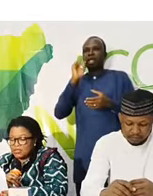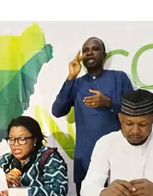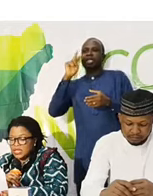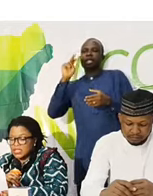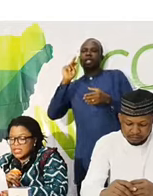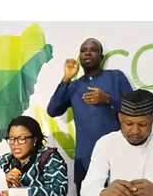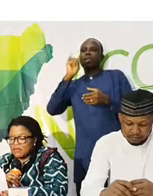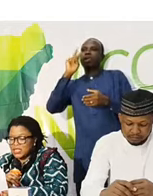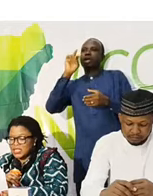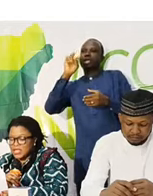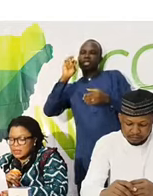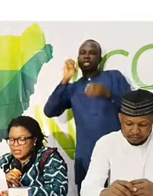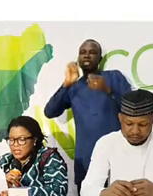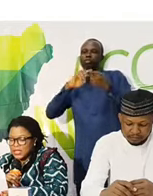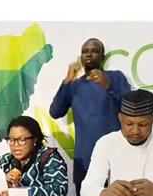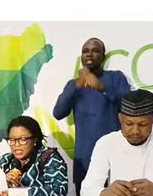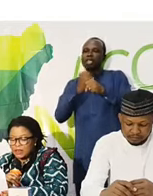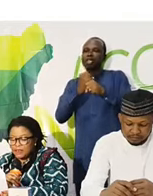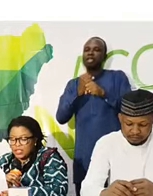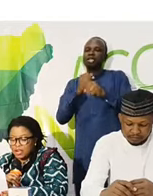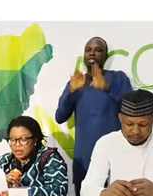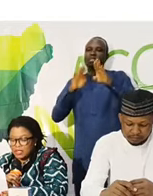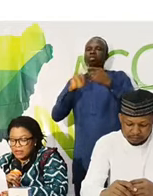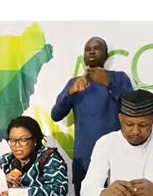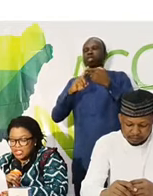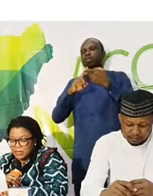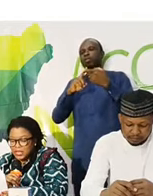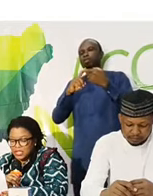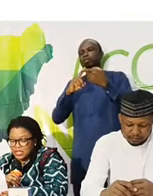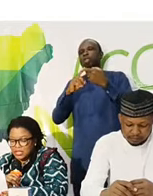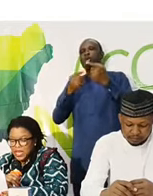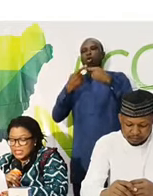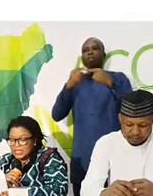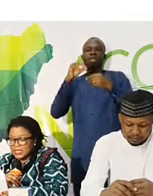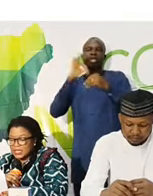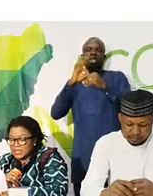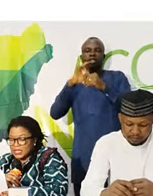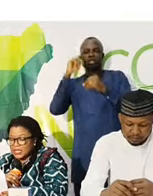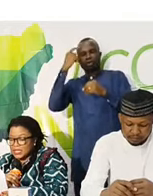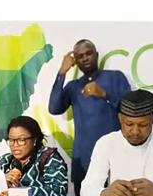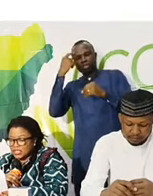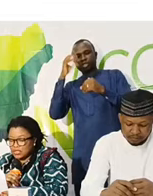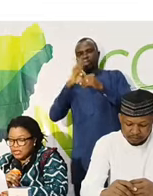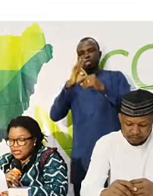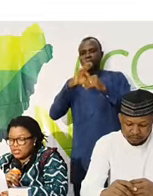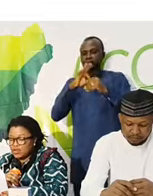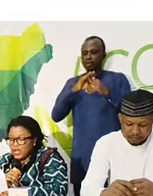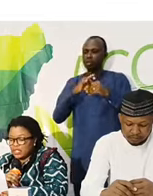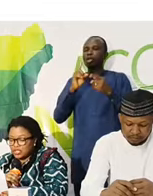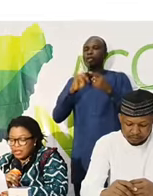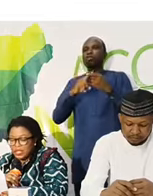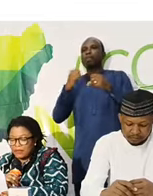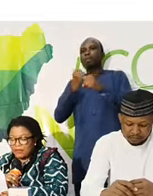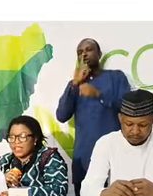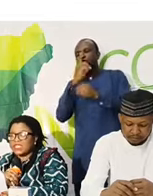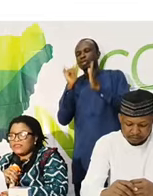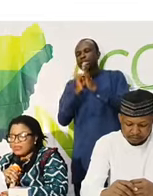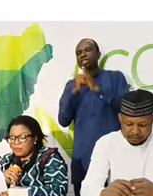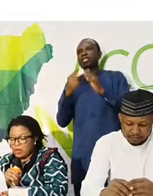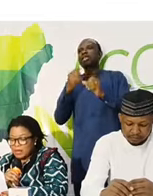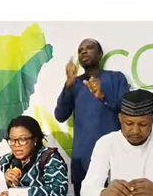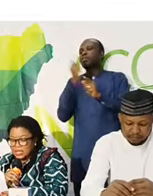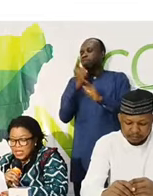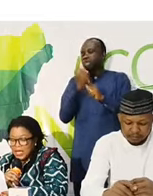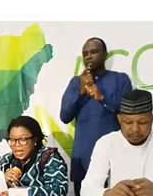needs to take deliberate steps in the forthcoming Governorship and State Assembly election to ensure the effective